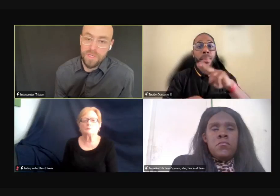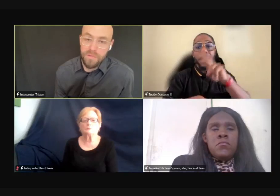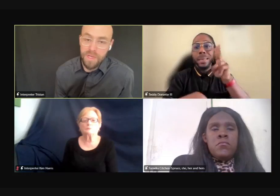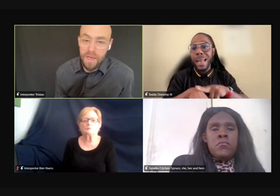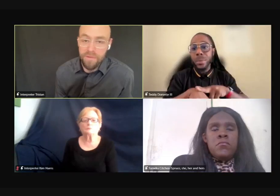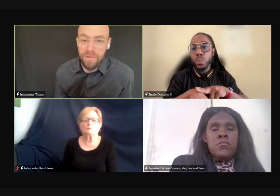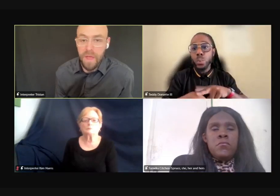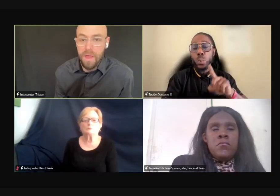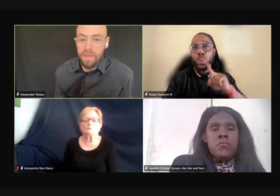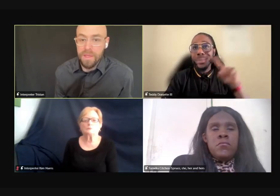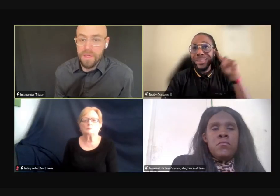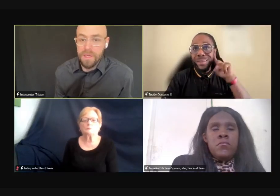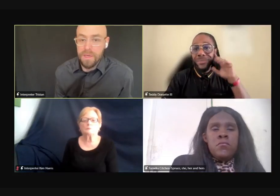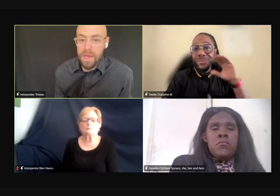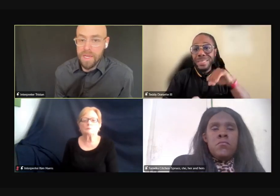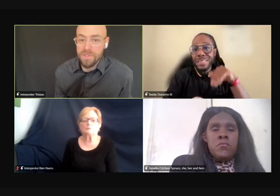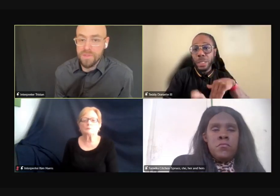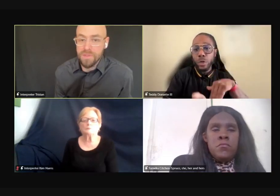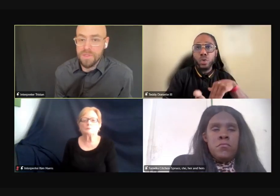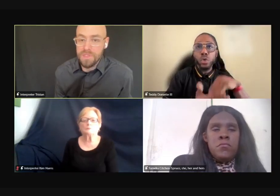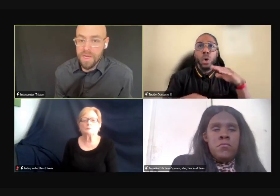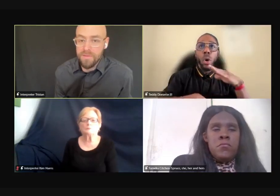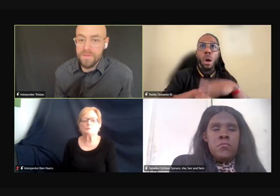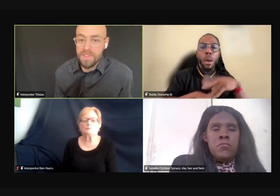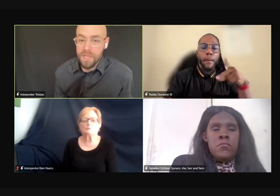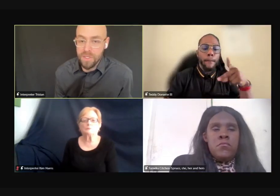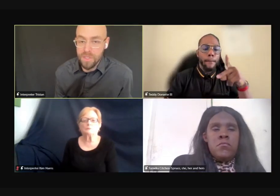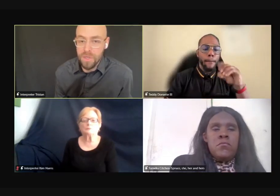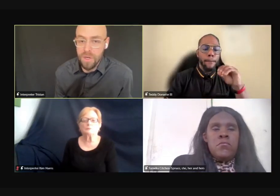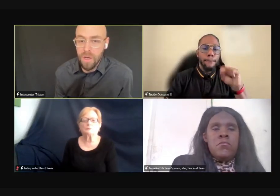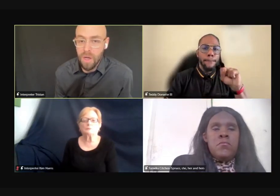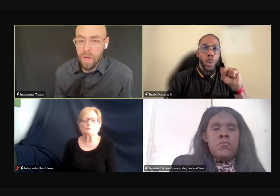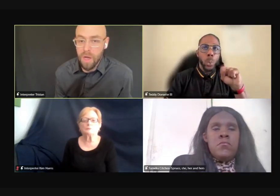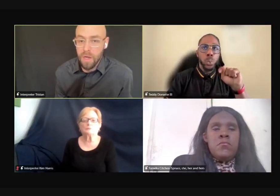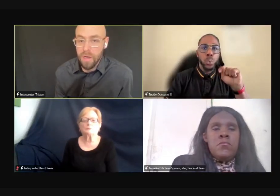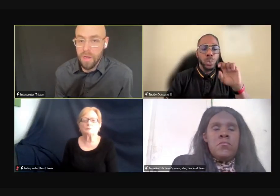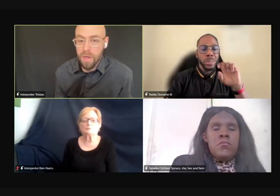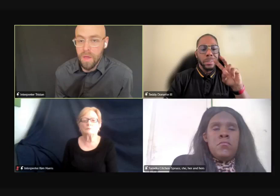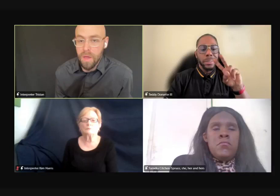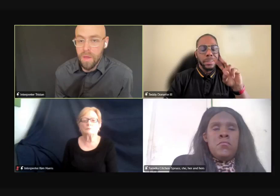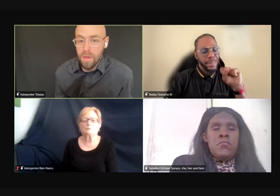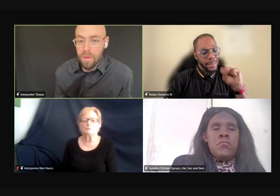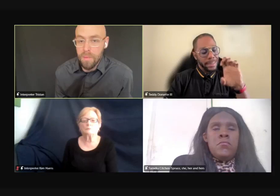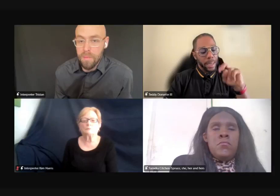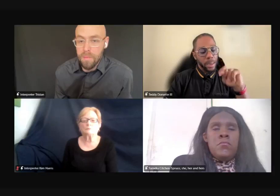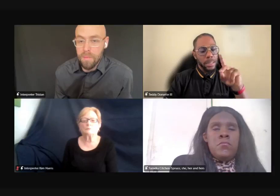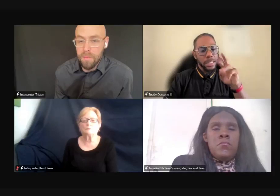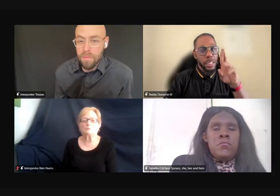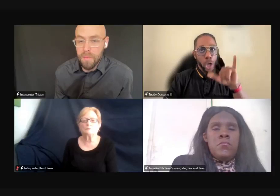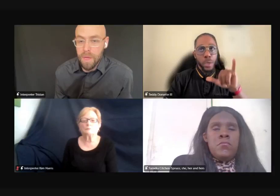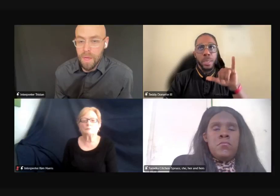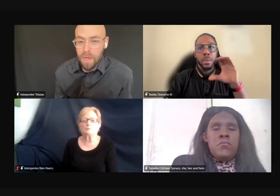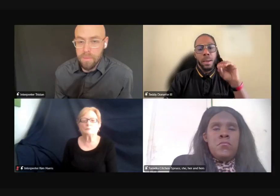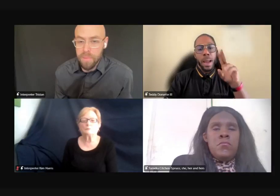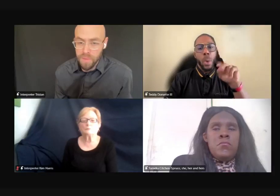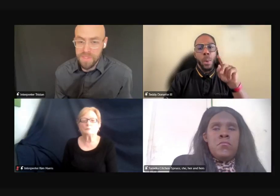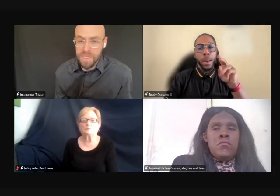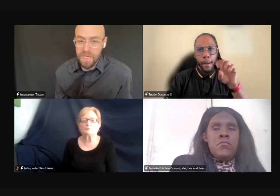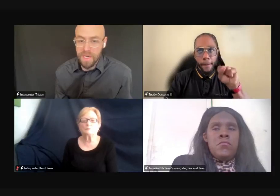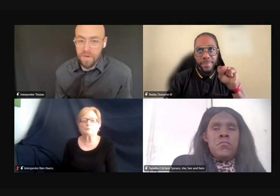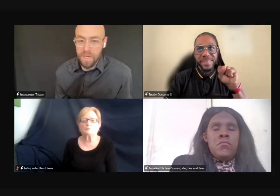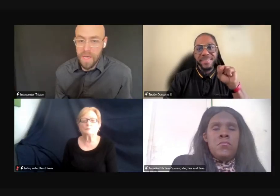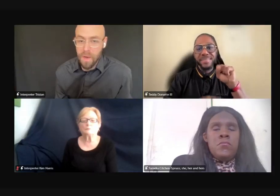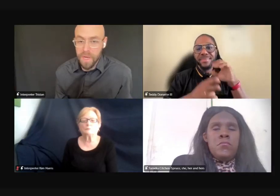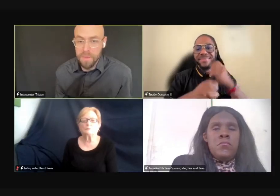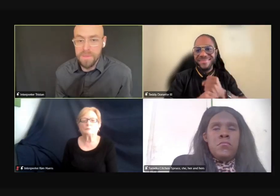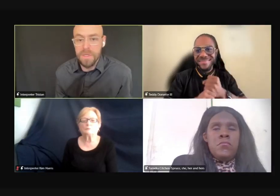National Association of the Deaf, the National Deaf Center on Post